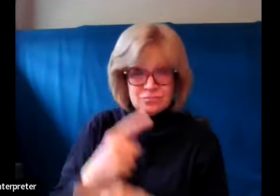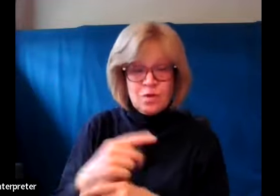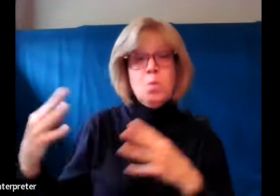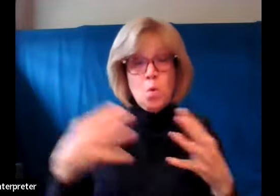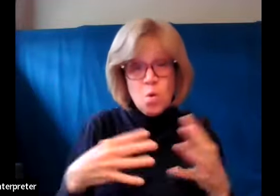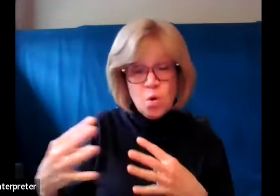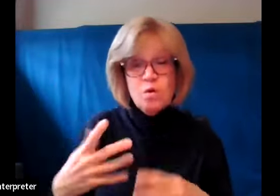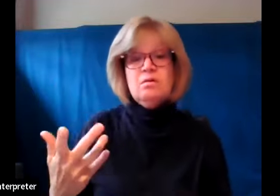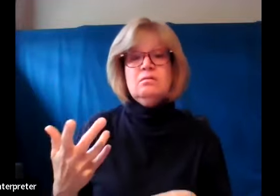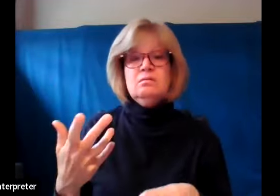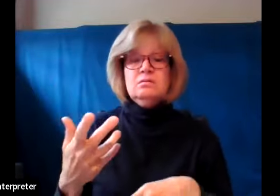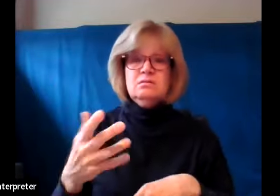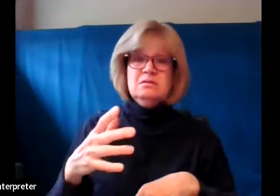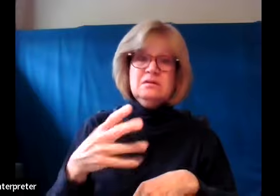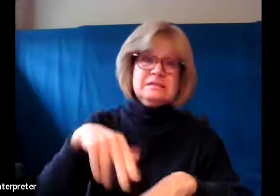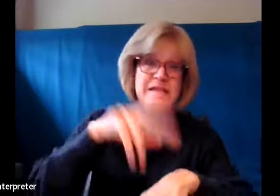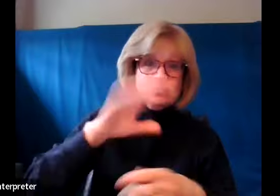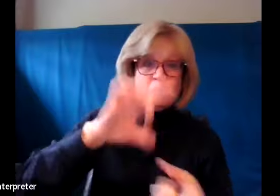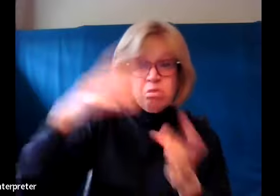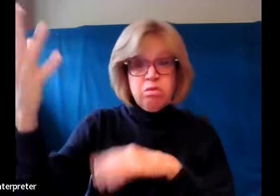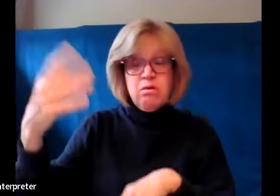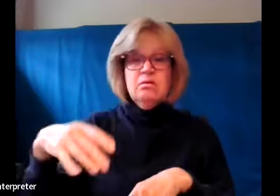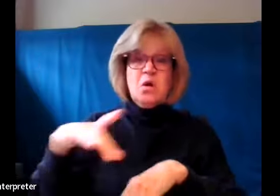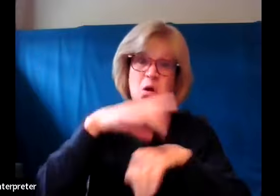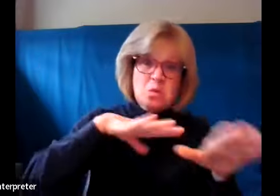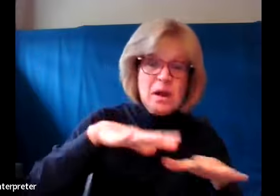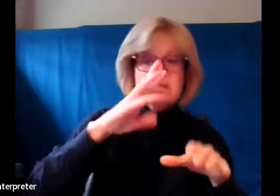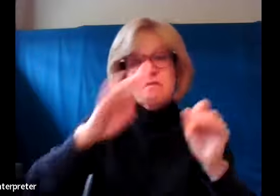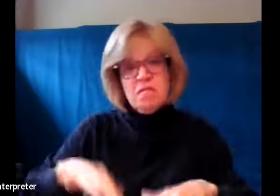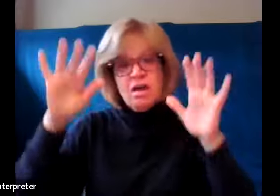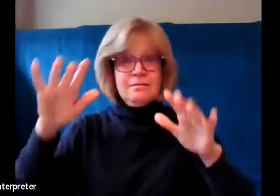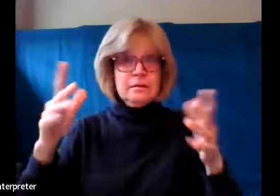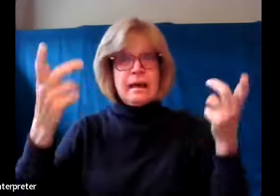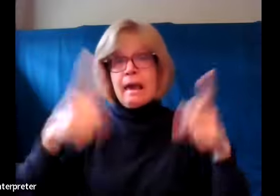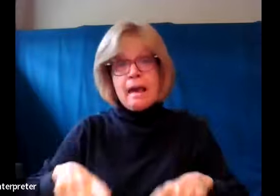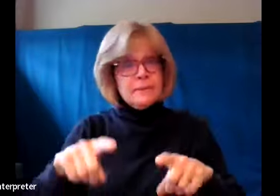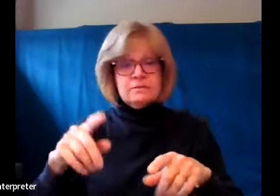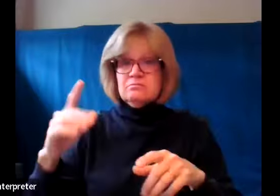Wars and natural disasters seem to be kind of inherent with living on our planet.